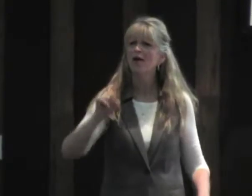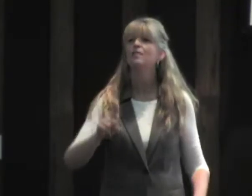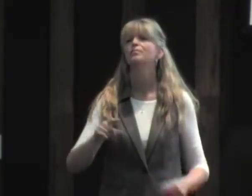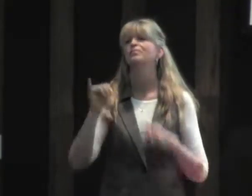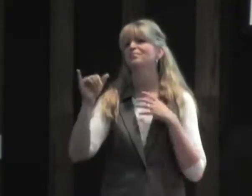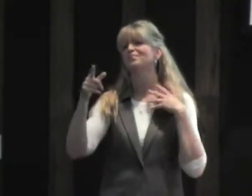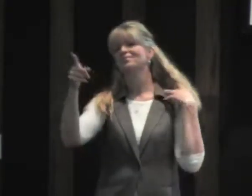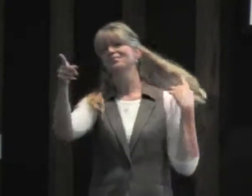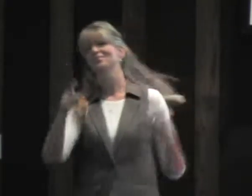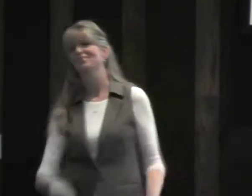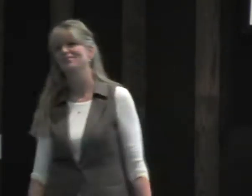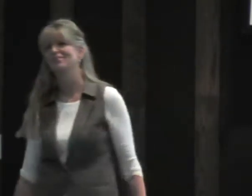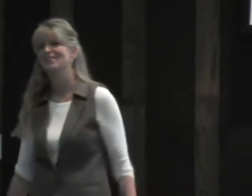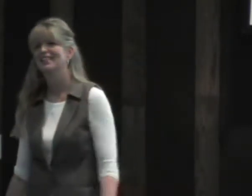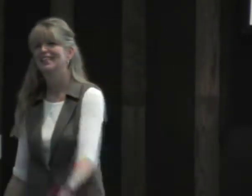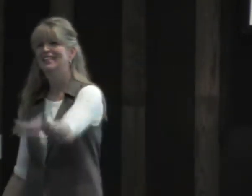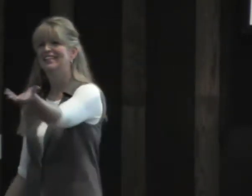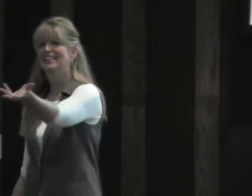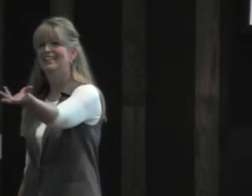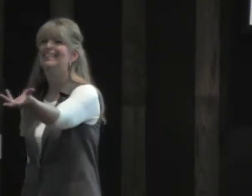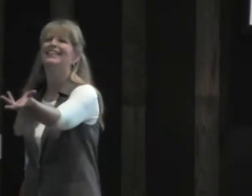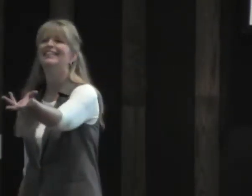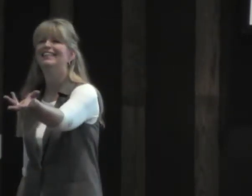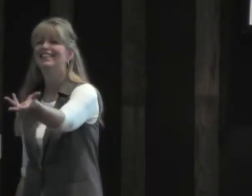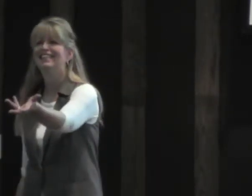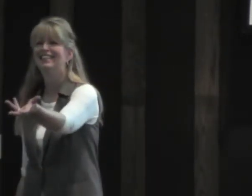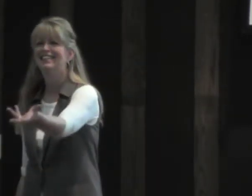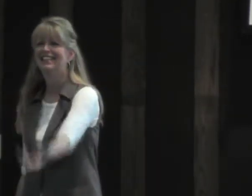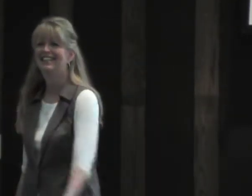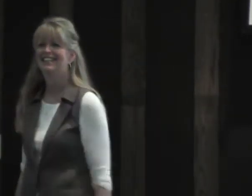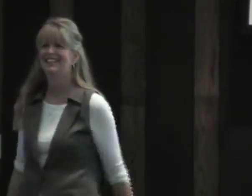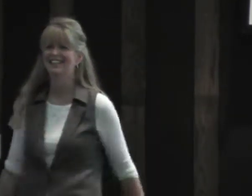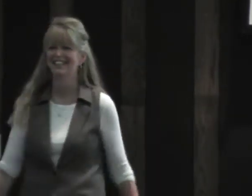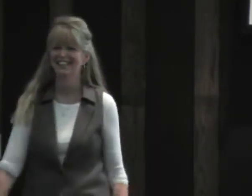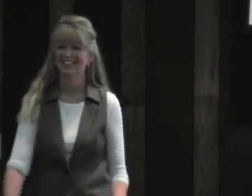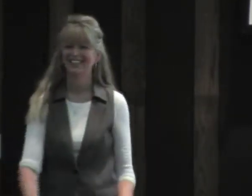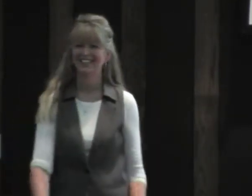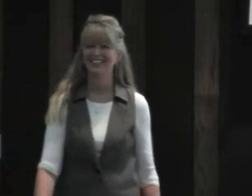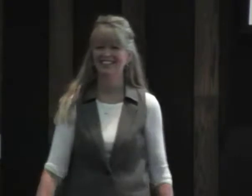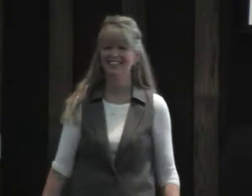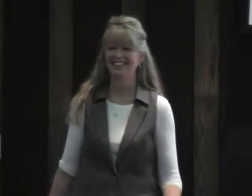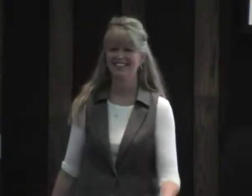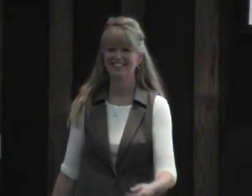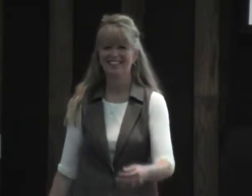I have no I no jumper cables.